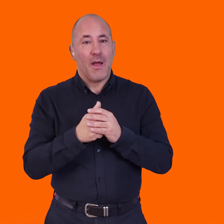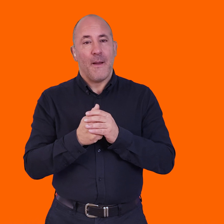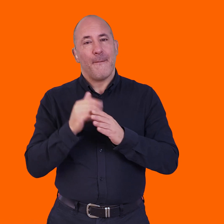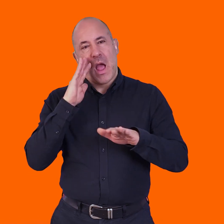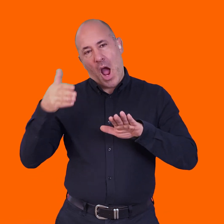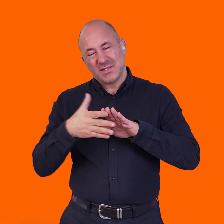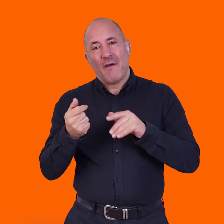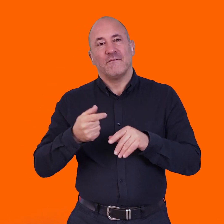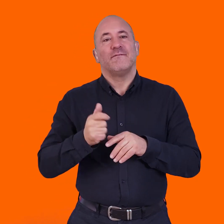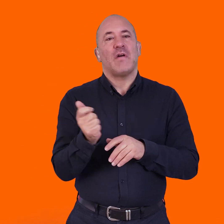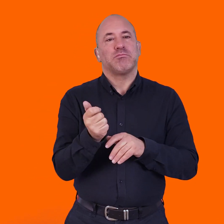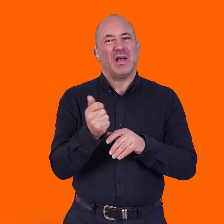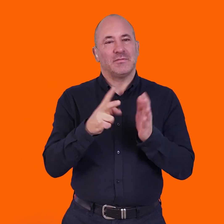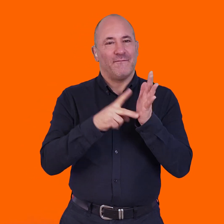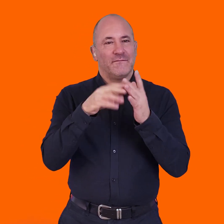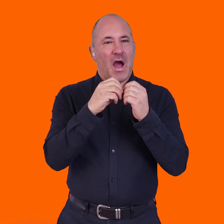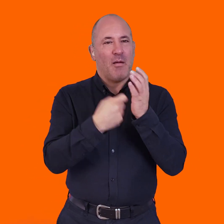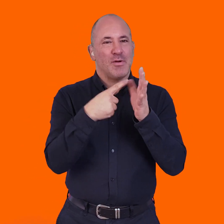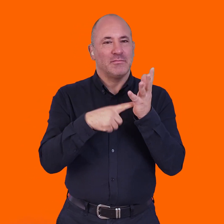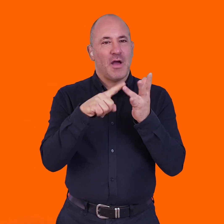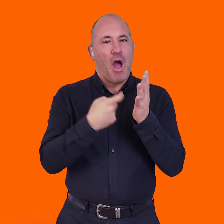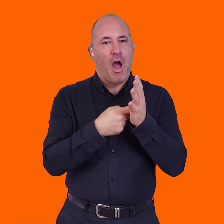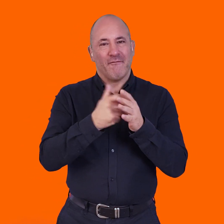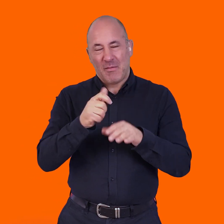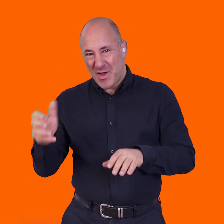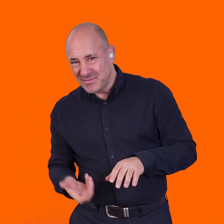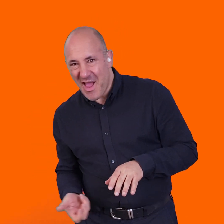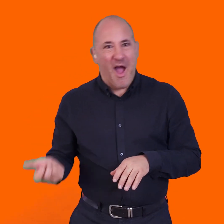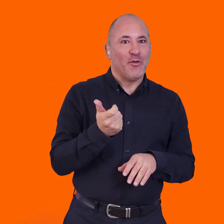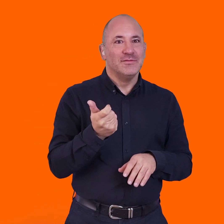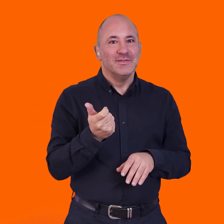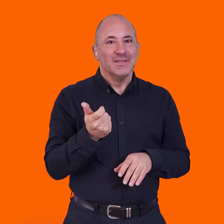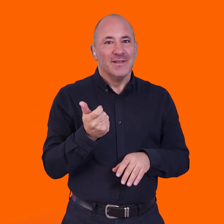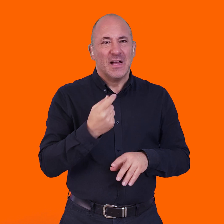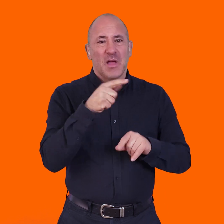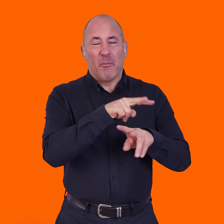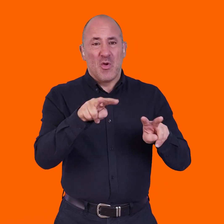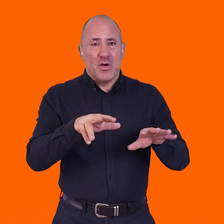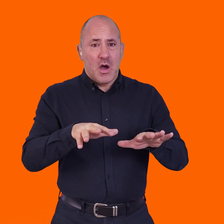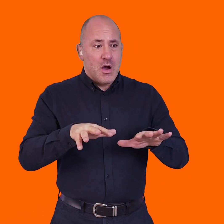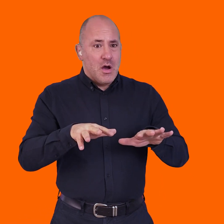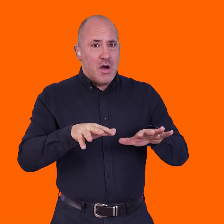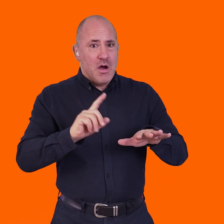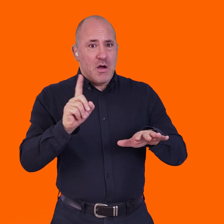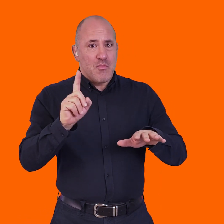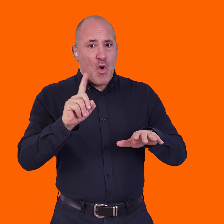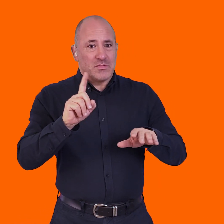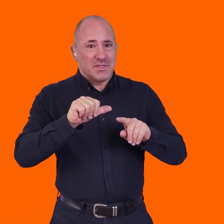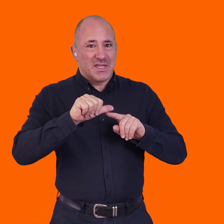is getting a vibrator out from under her bed. Now, some of the audience, some of the audience